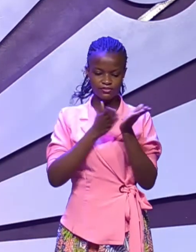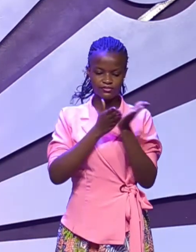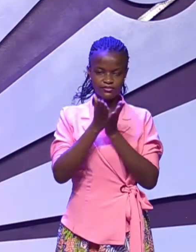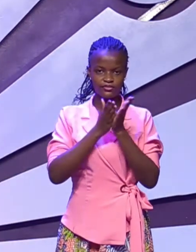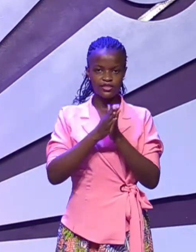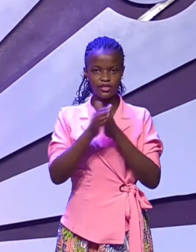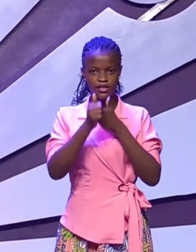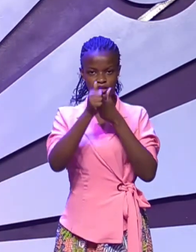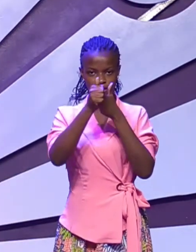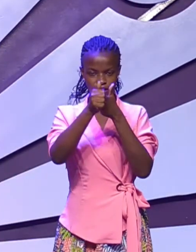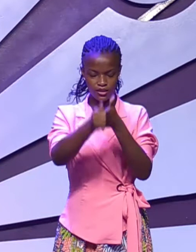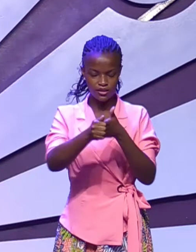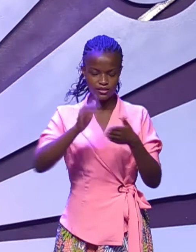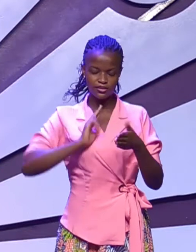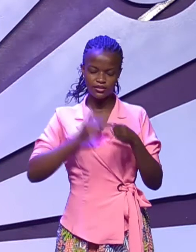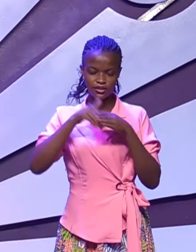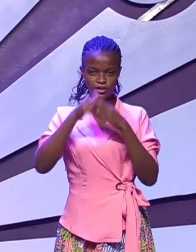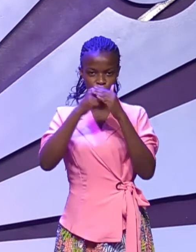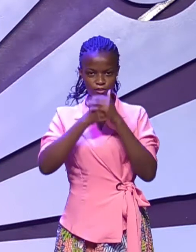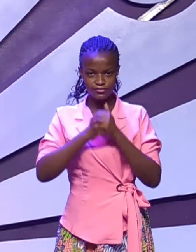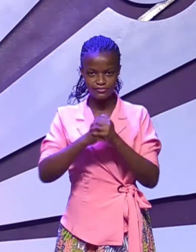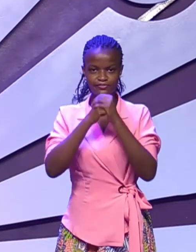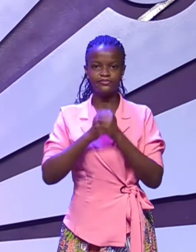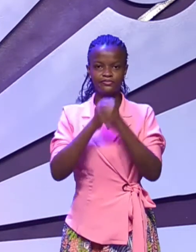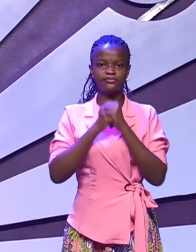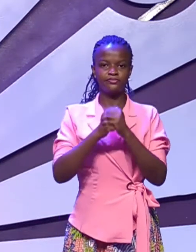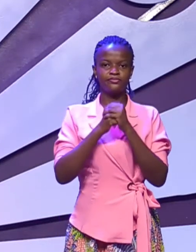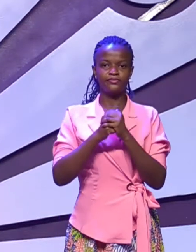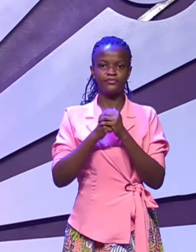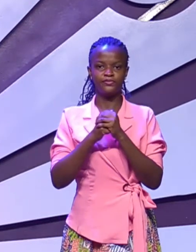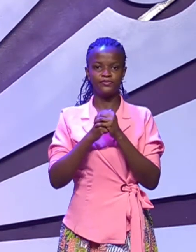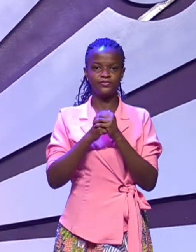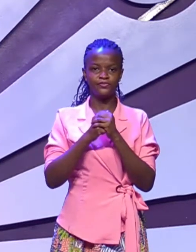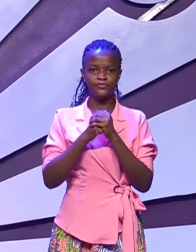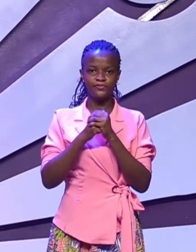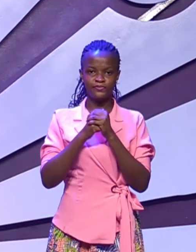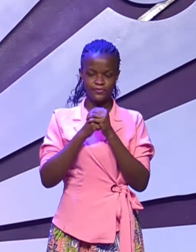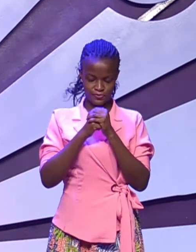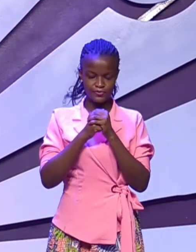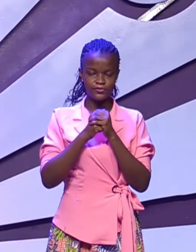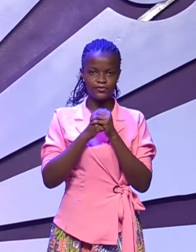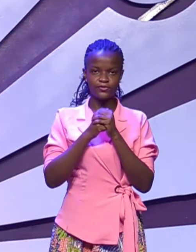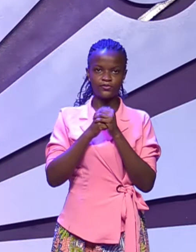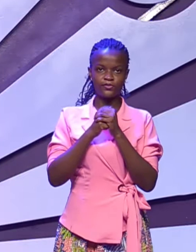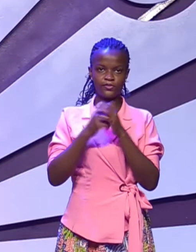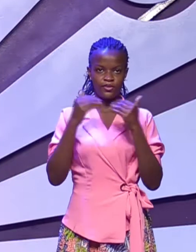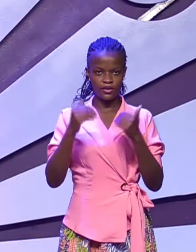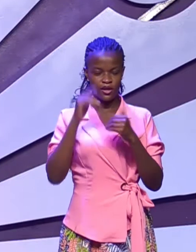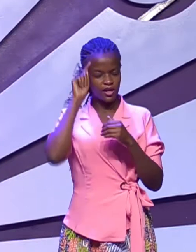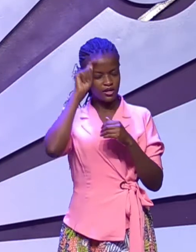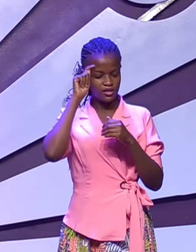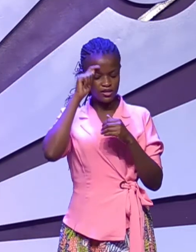Thank you so much, the grandchild of Mr. Chigozi. Thank you so much. I think